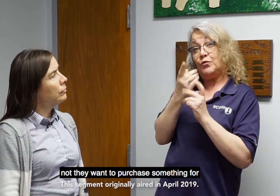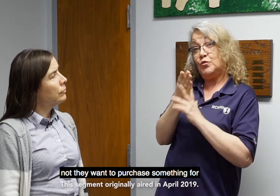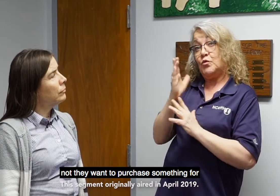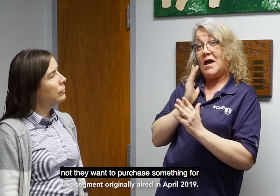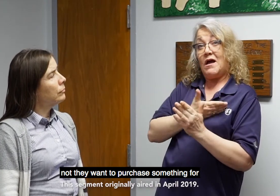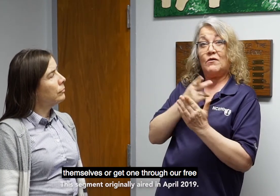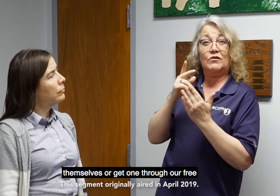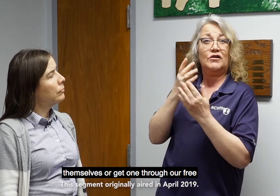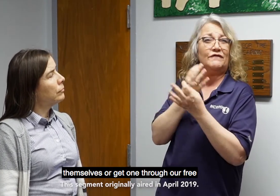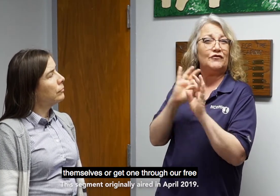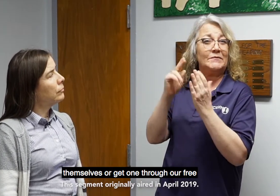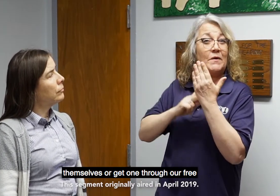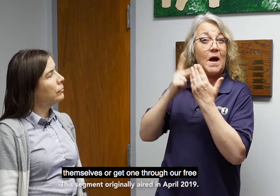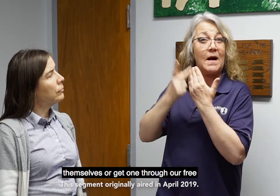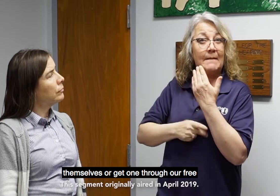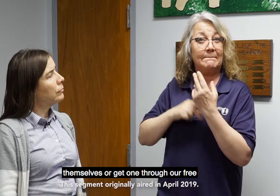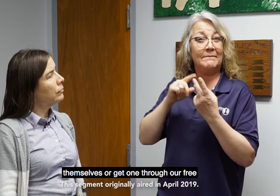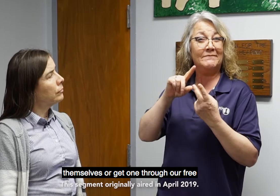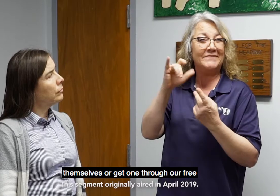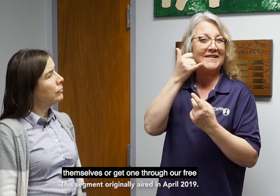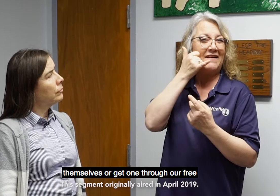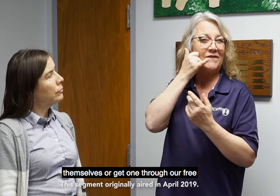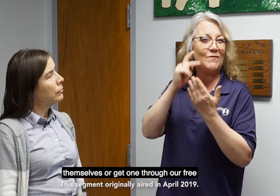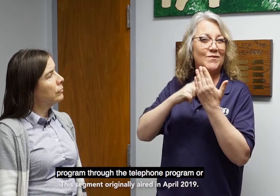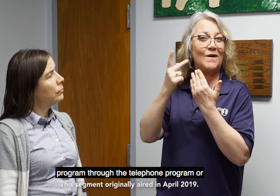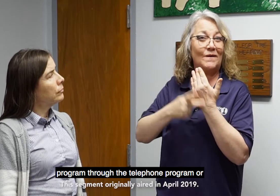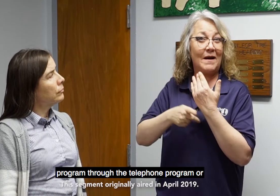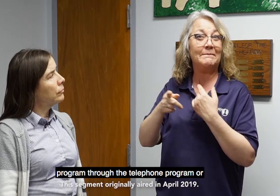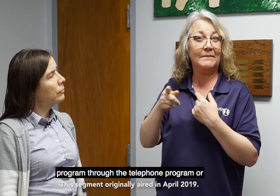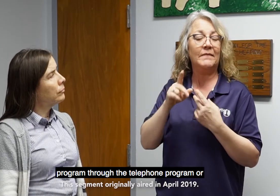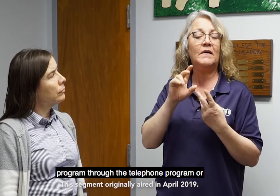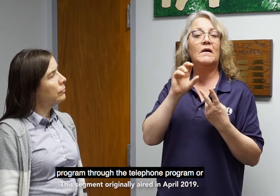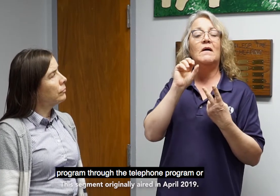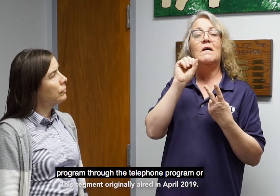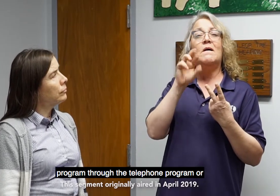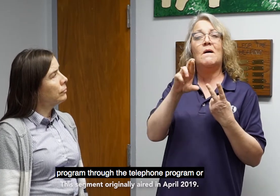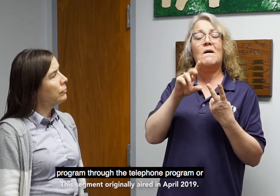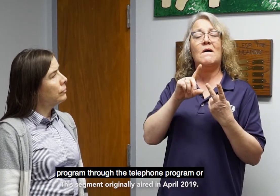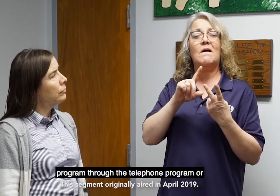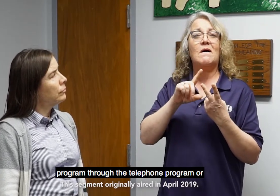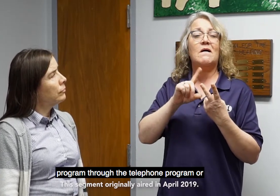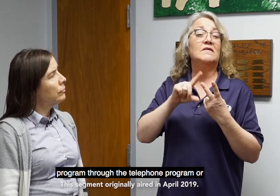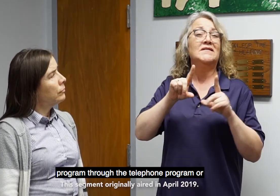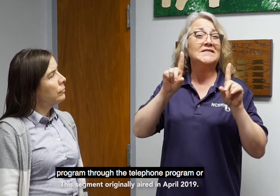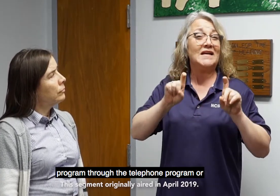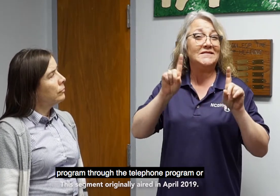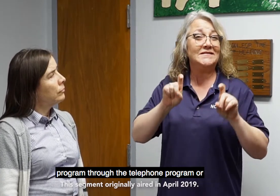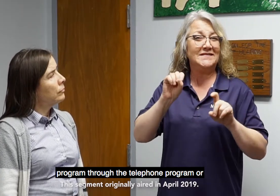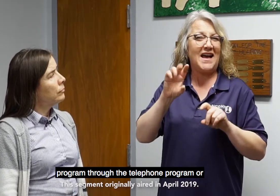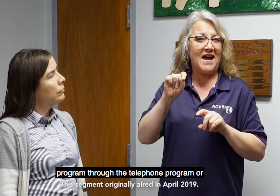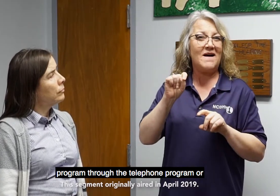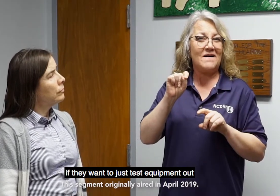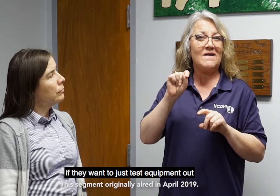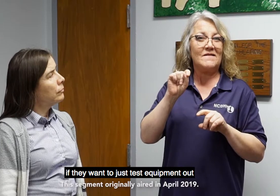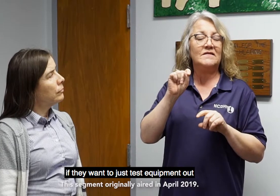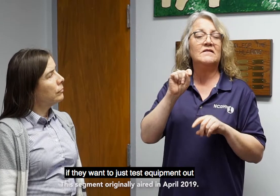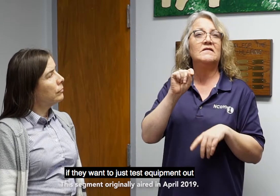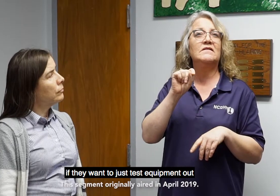themselves or get one through our free program, through the telephone program. Or if they want to just test